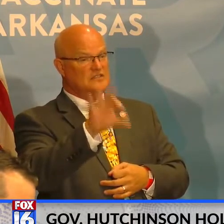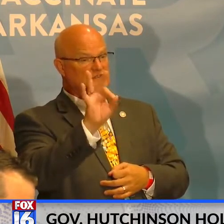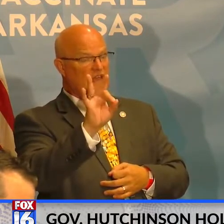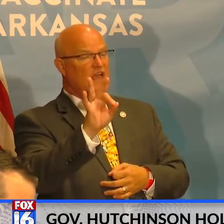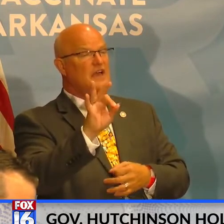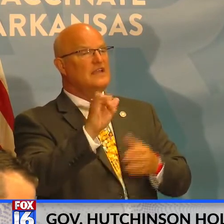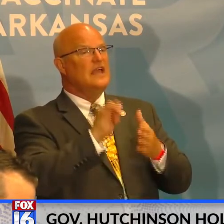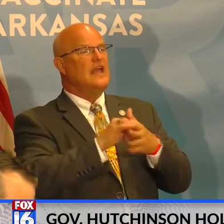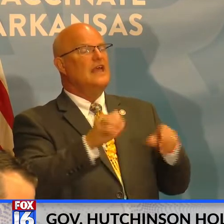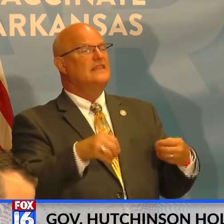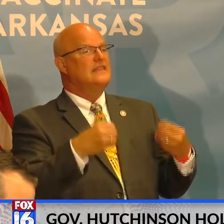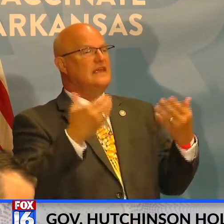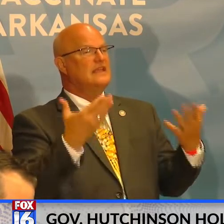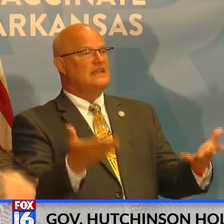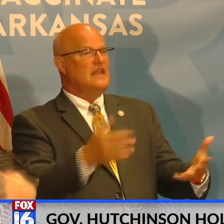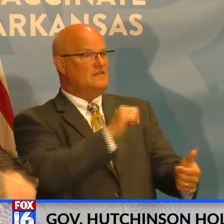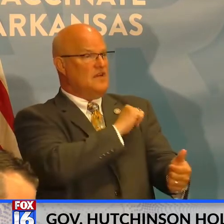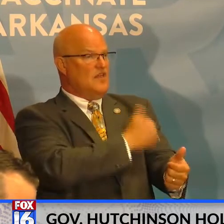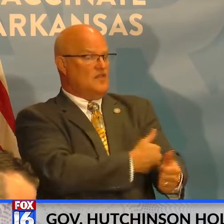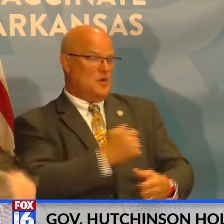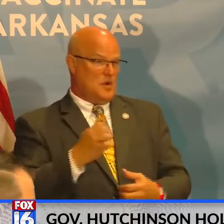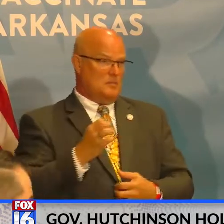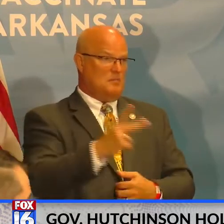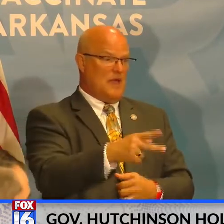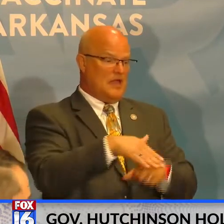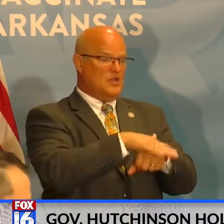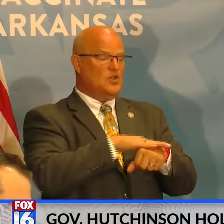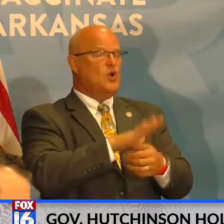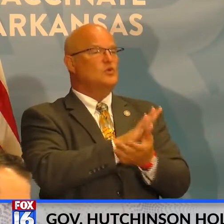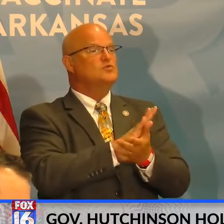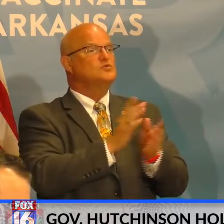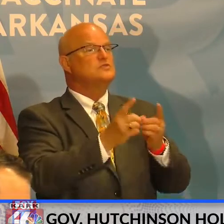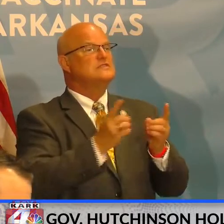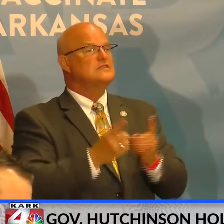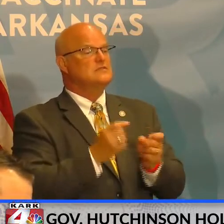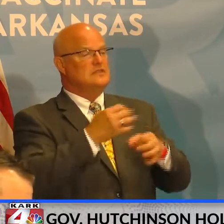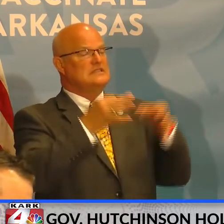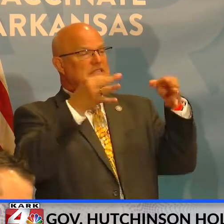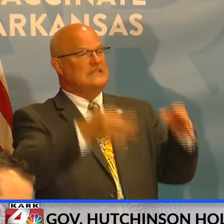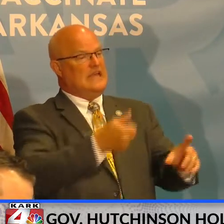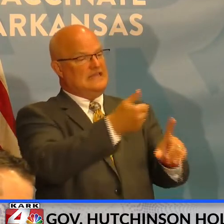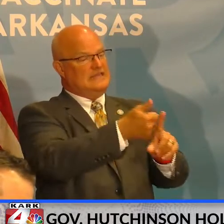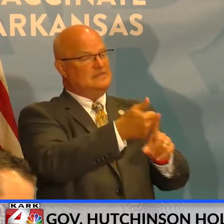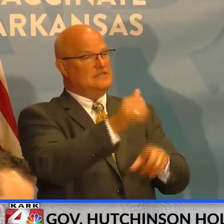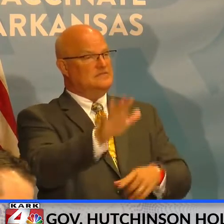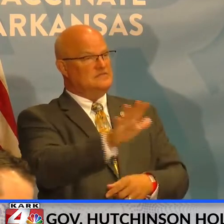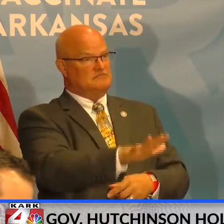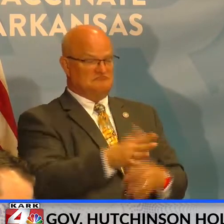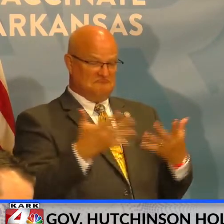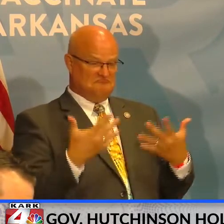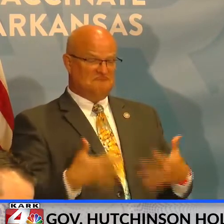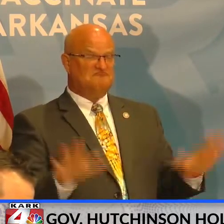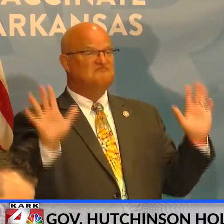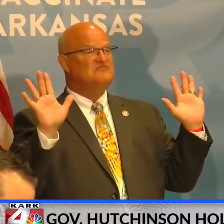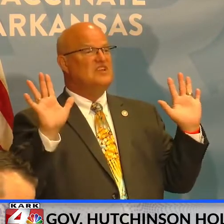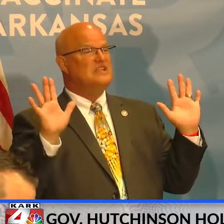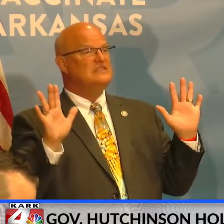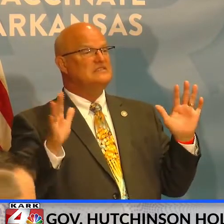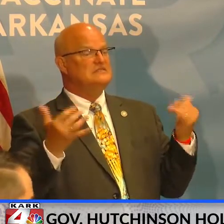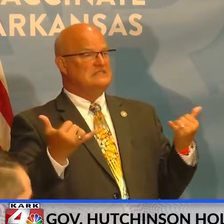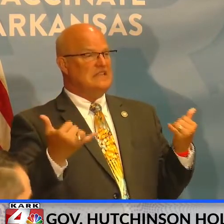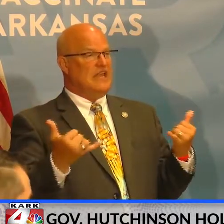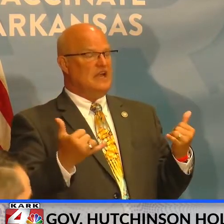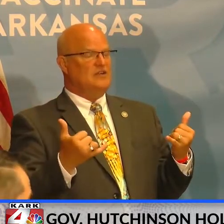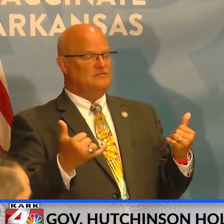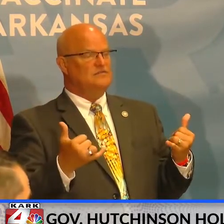that, uh, uh, authority back to the local school districts to, uh, make that determination as they have done, uh, uh,